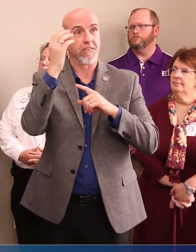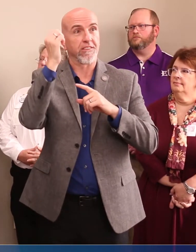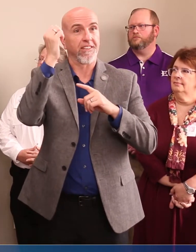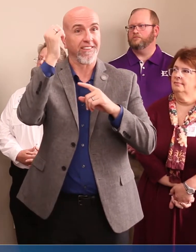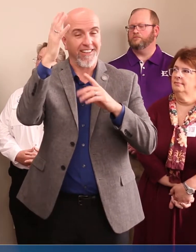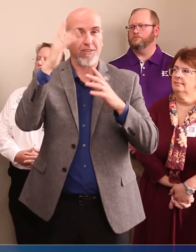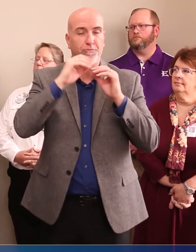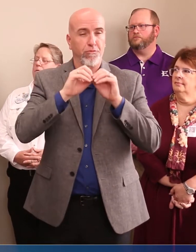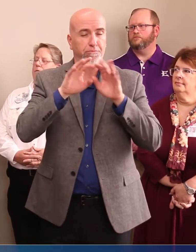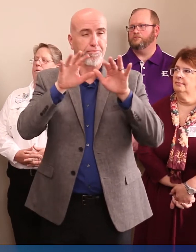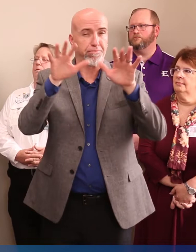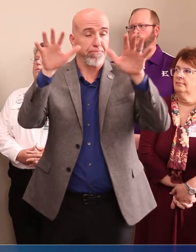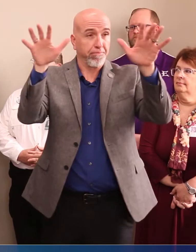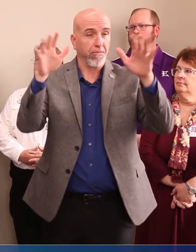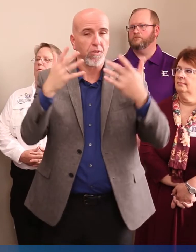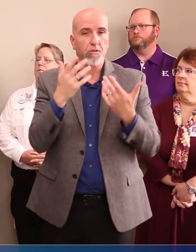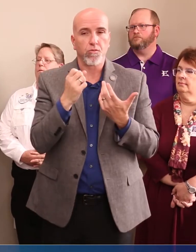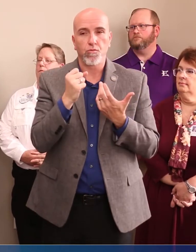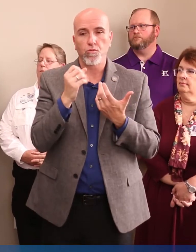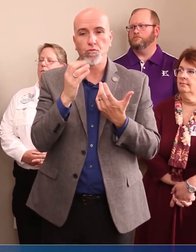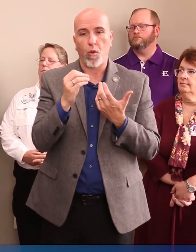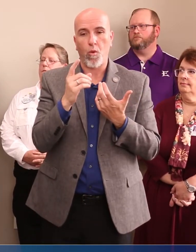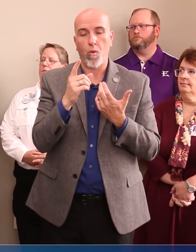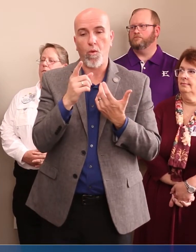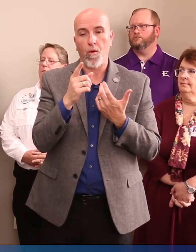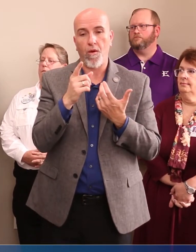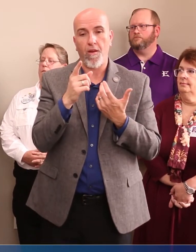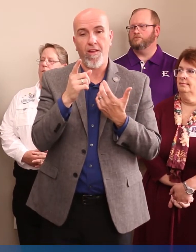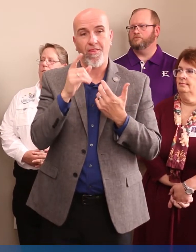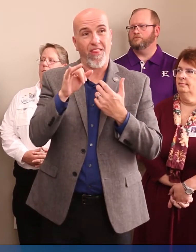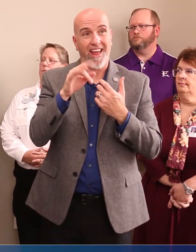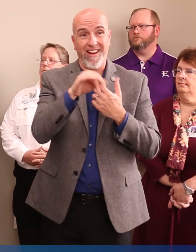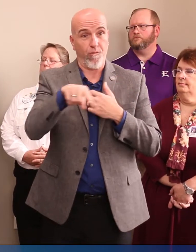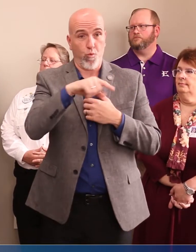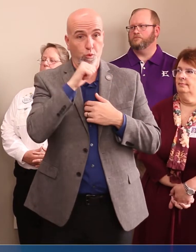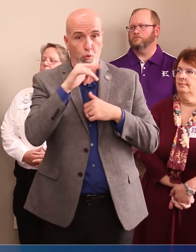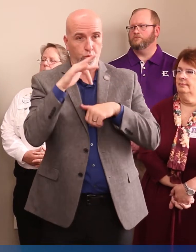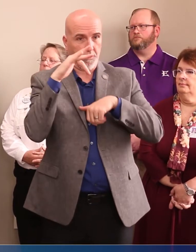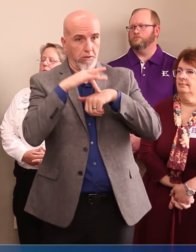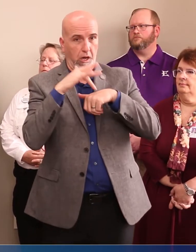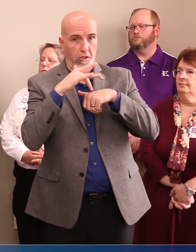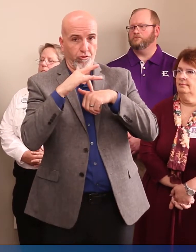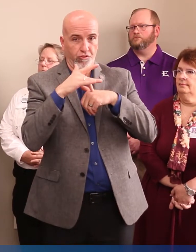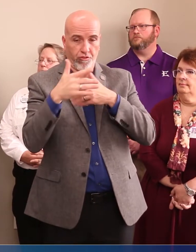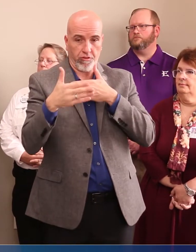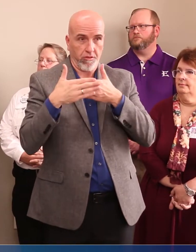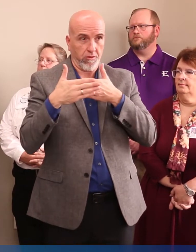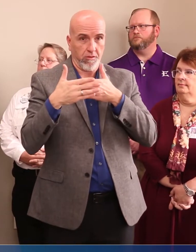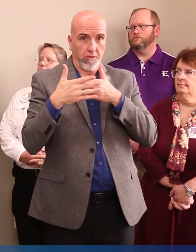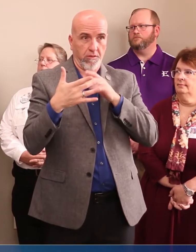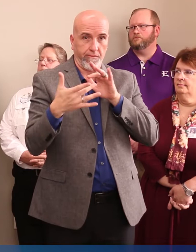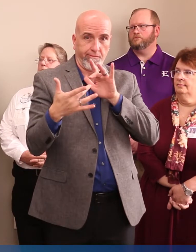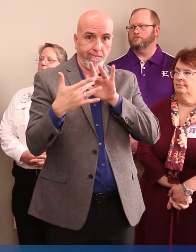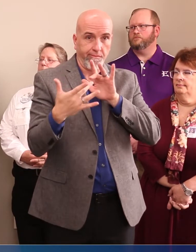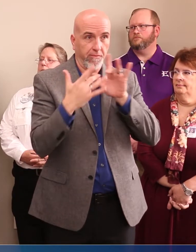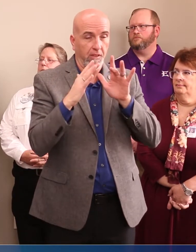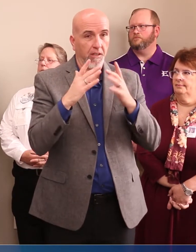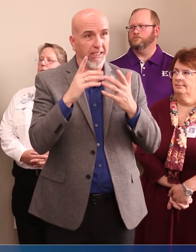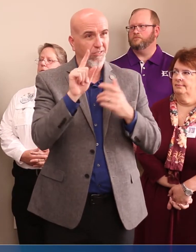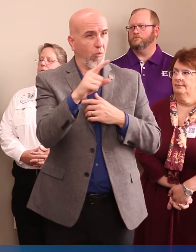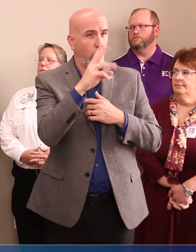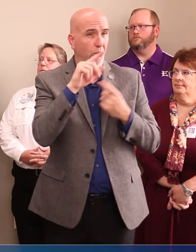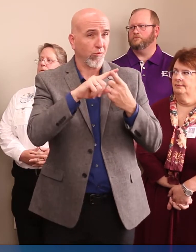then it just goes from there. So breaking that touching, breaking that connection is the only way to